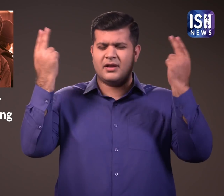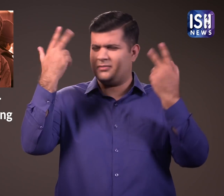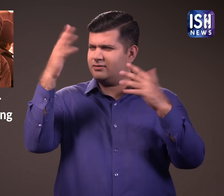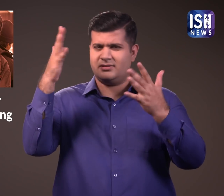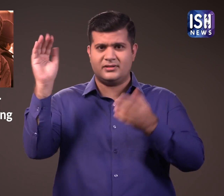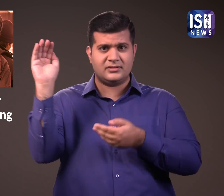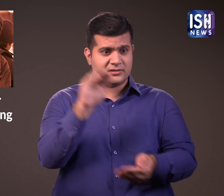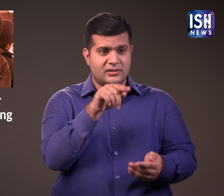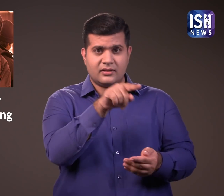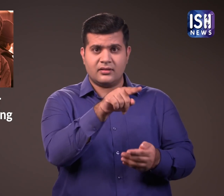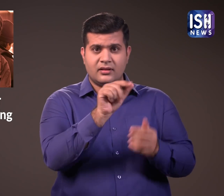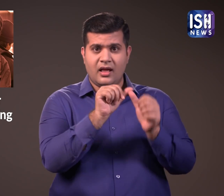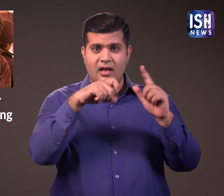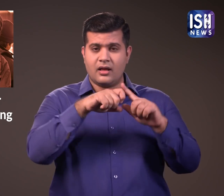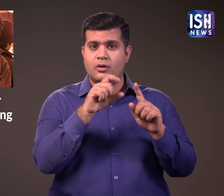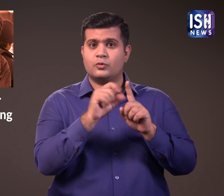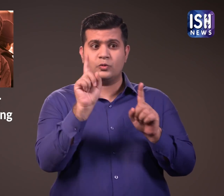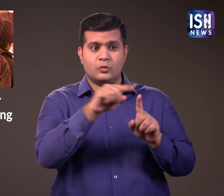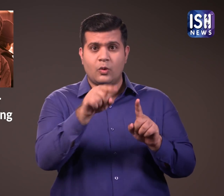kid. It is his duty to investigate.